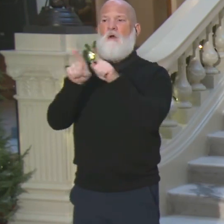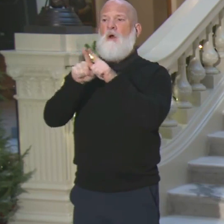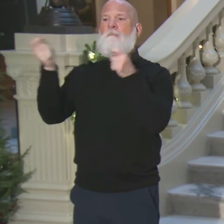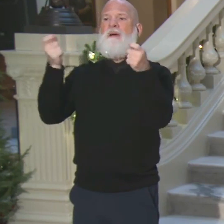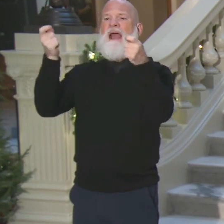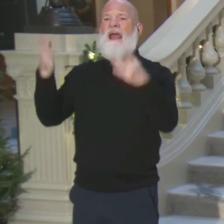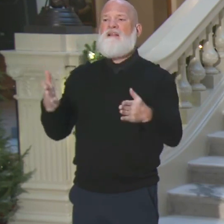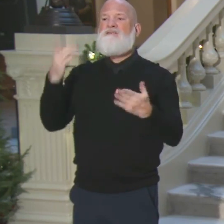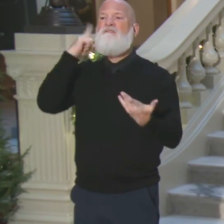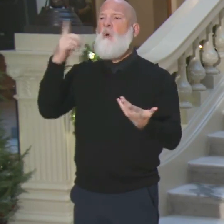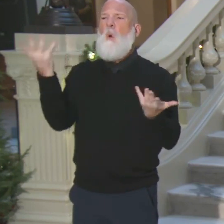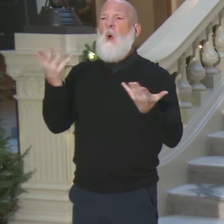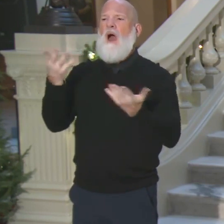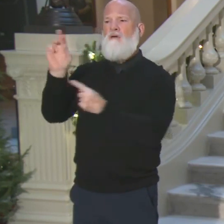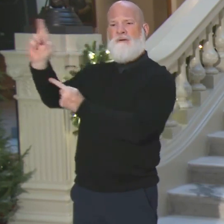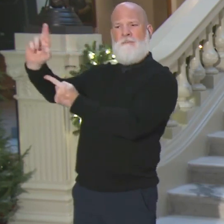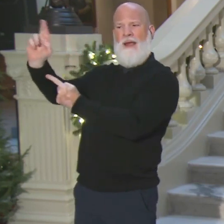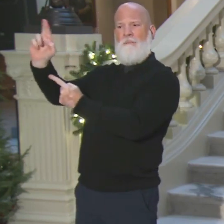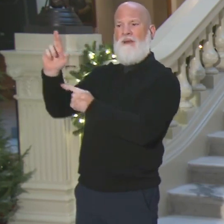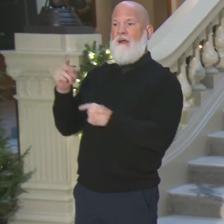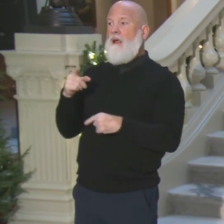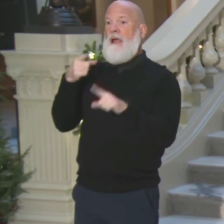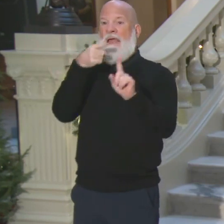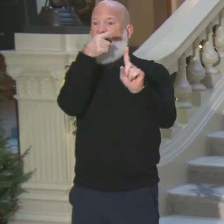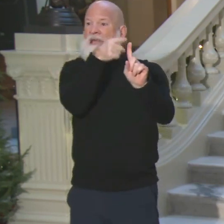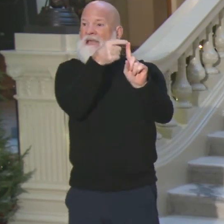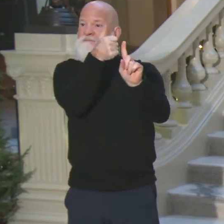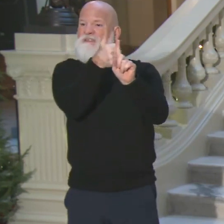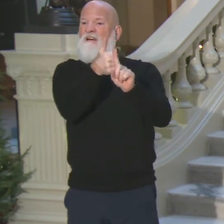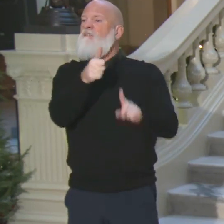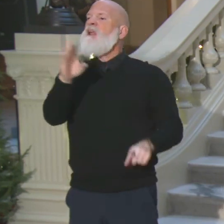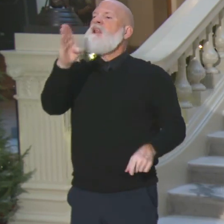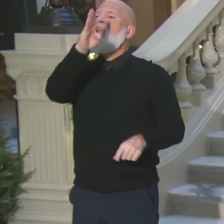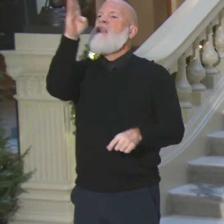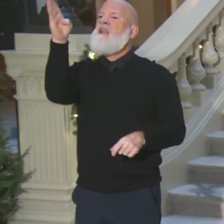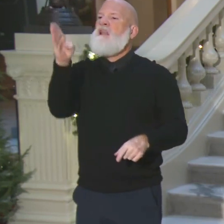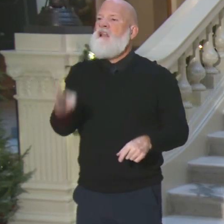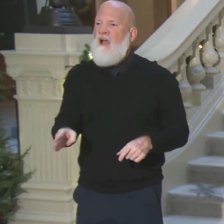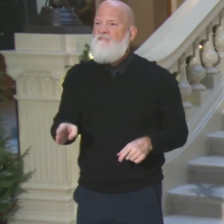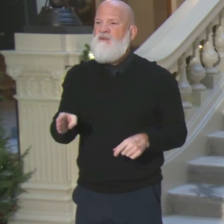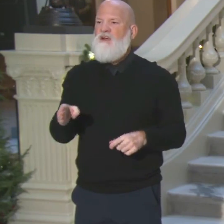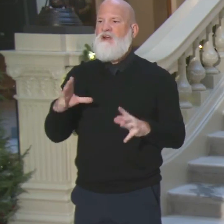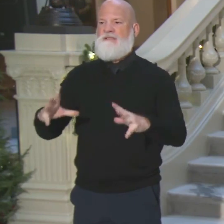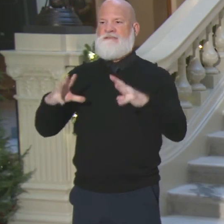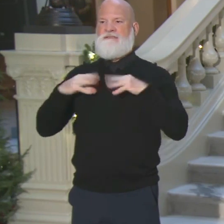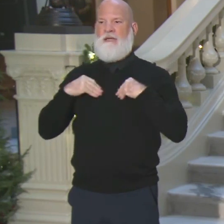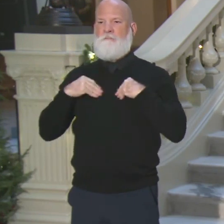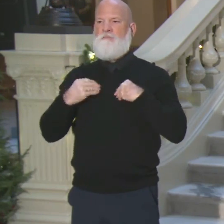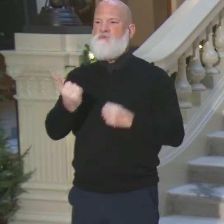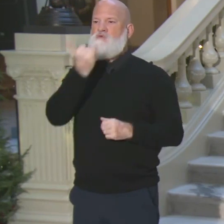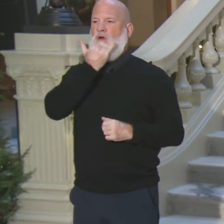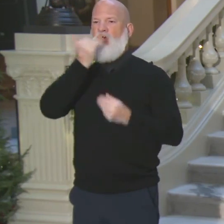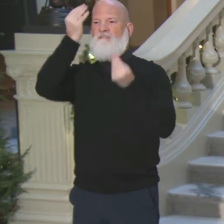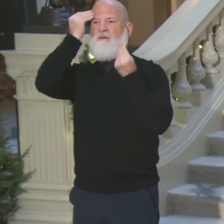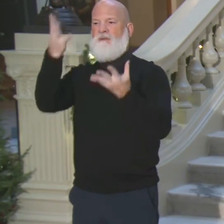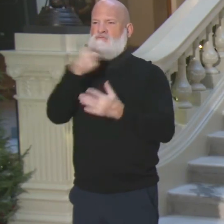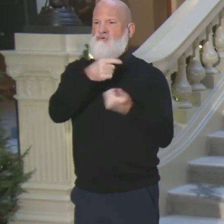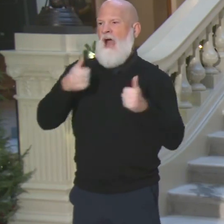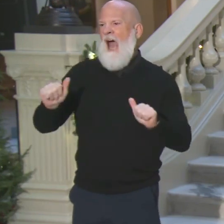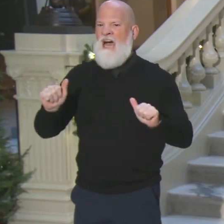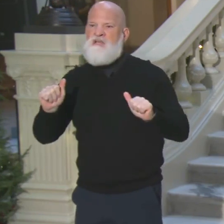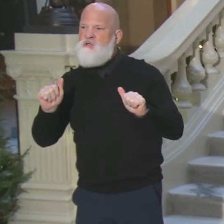irresponsibly. And I'm frustrated that we continue to see people who are put in positions of responsibility sending out this disinformation and undermining the electoral system.